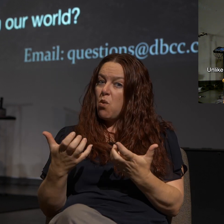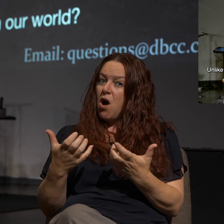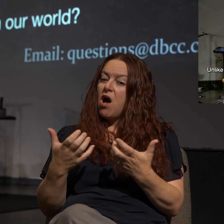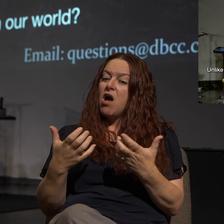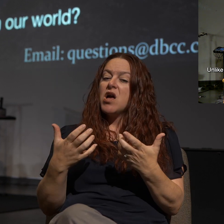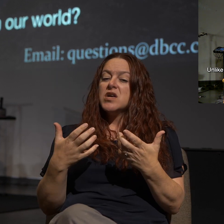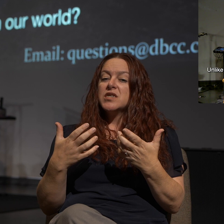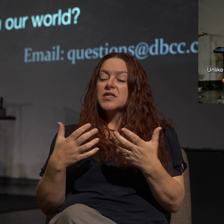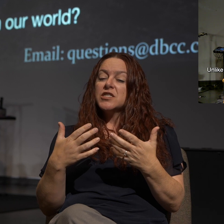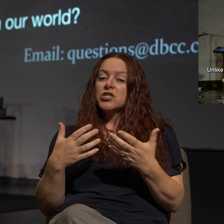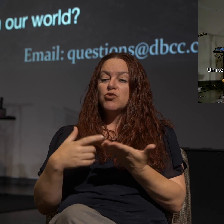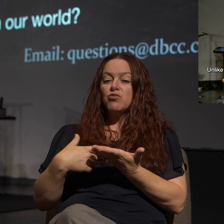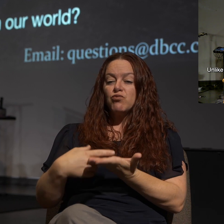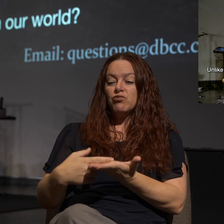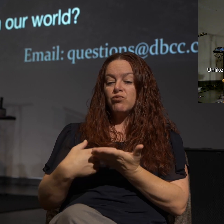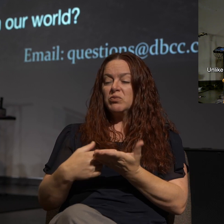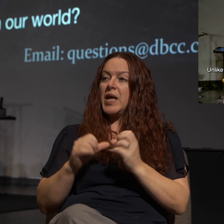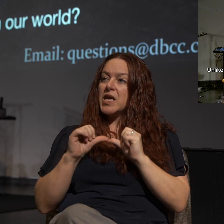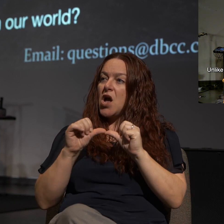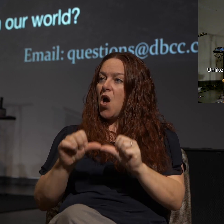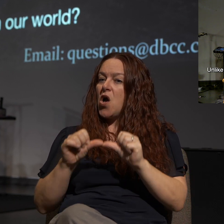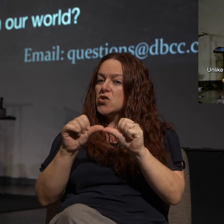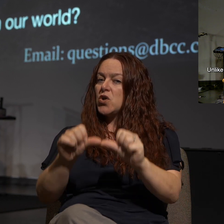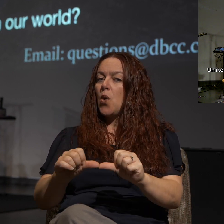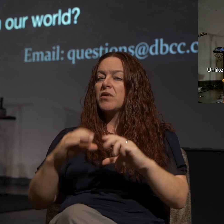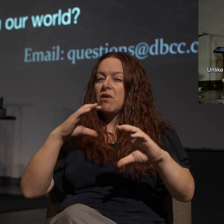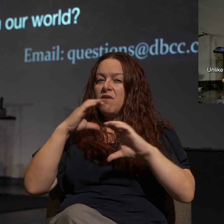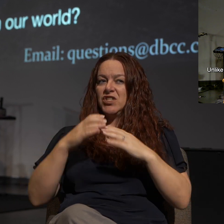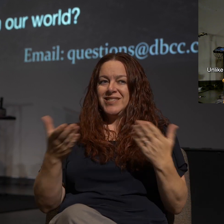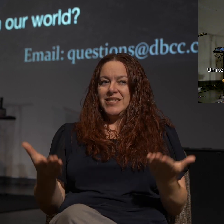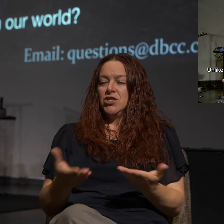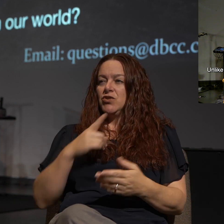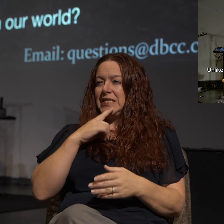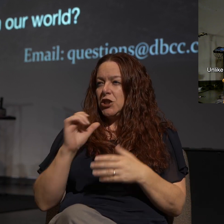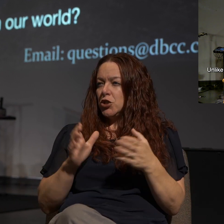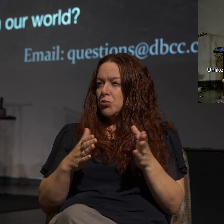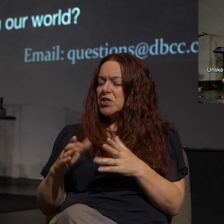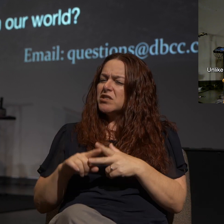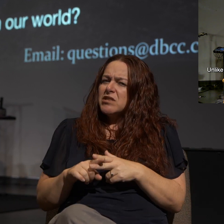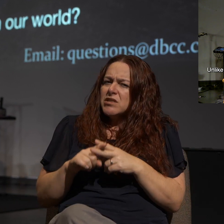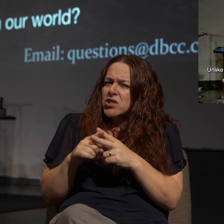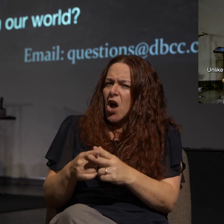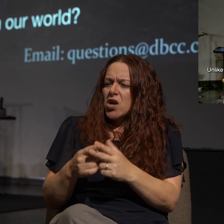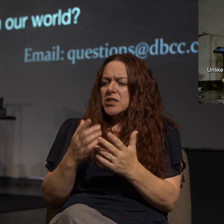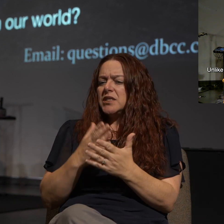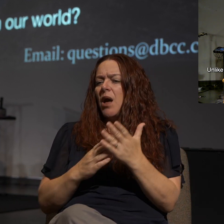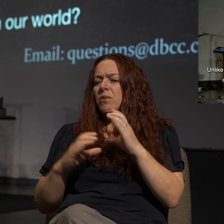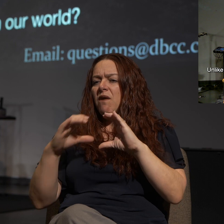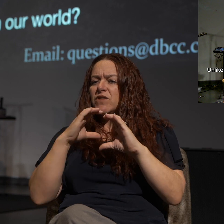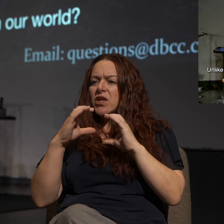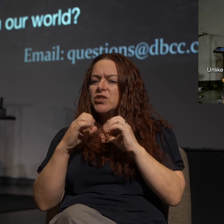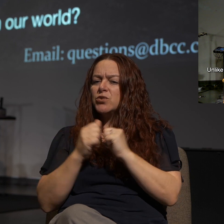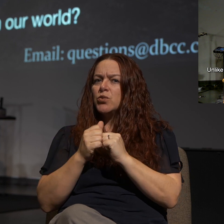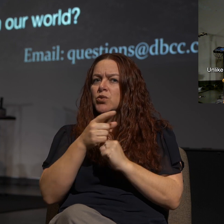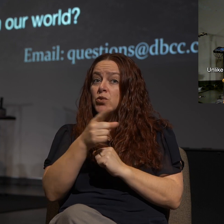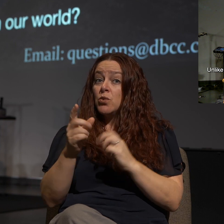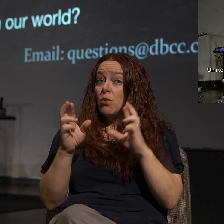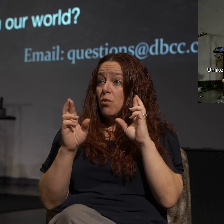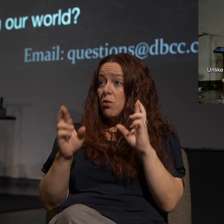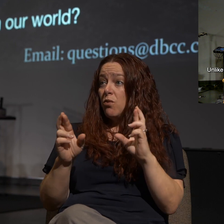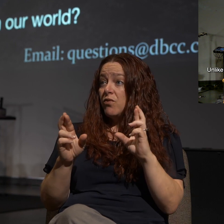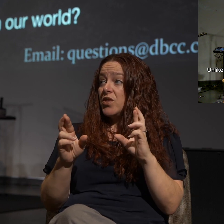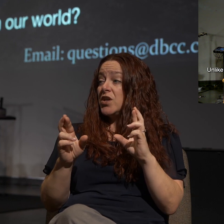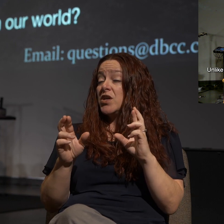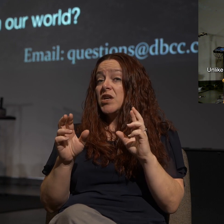into an ongoing conversation here at Desert Breeze. Let's initiate some conversations with you that hopefully you'll take